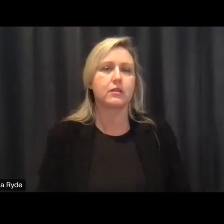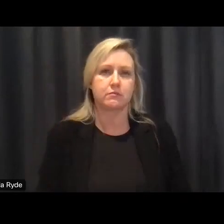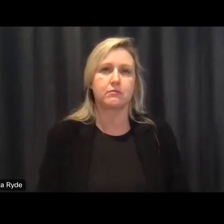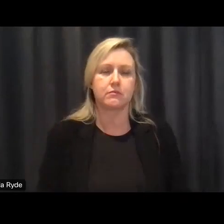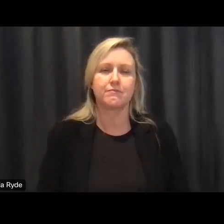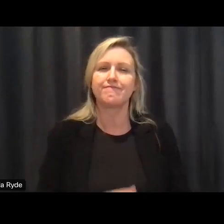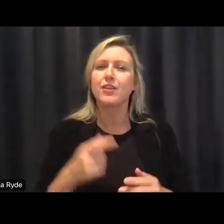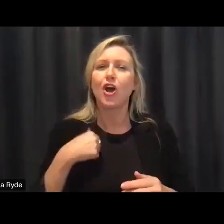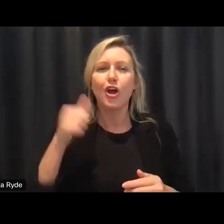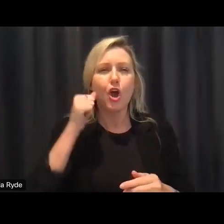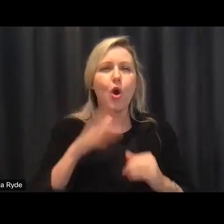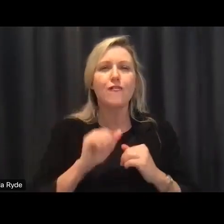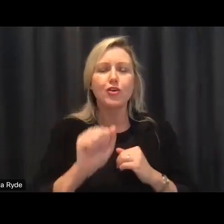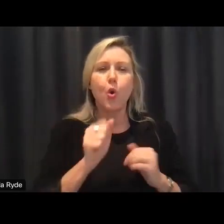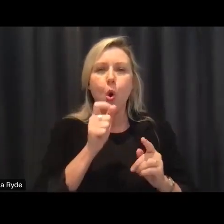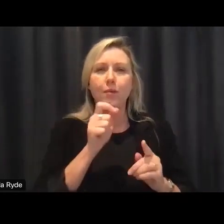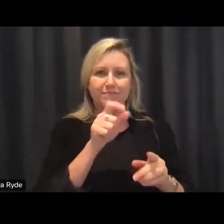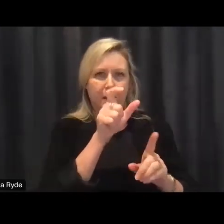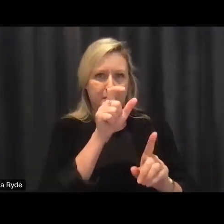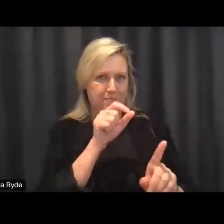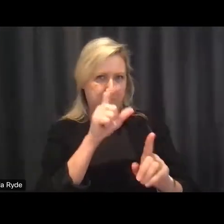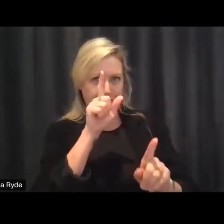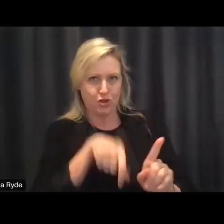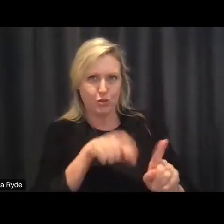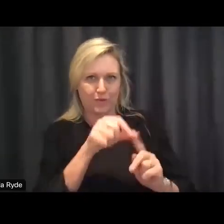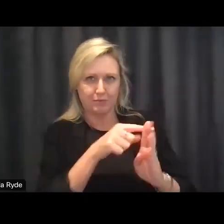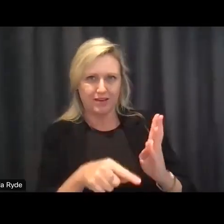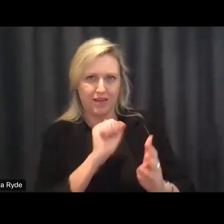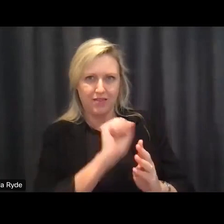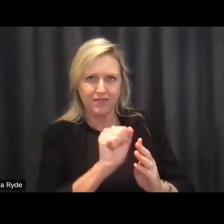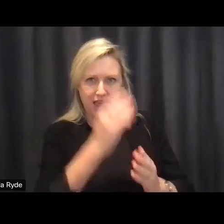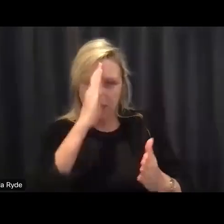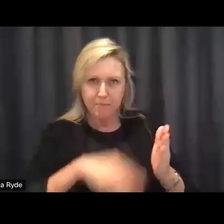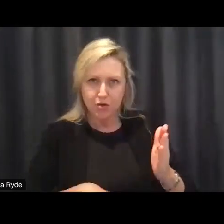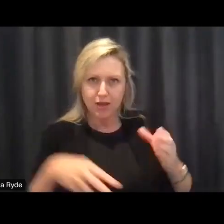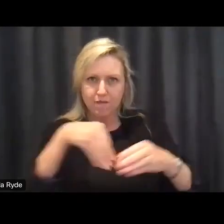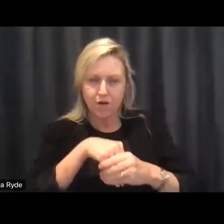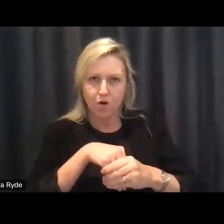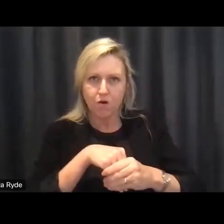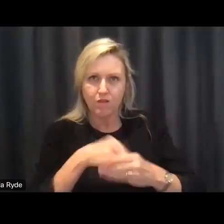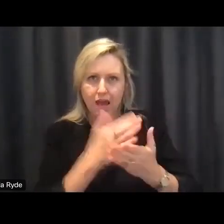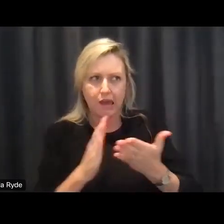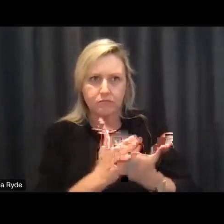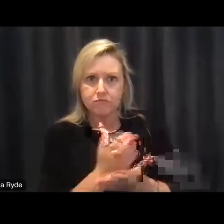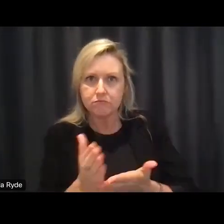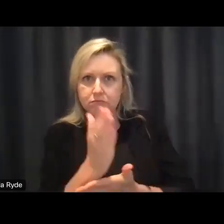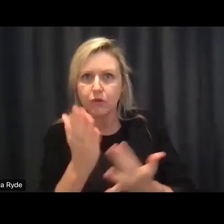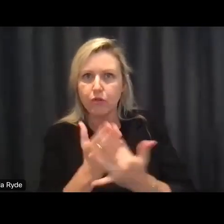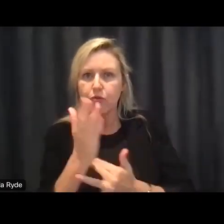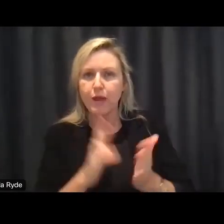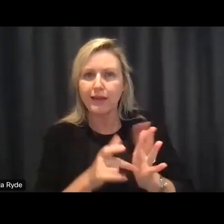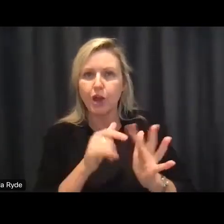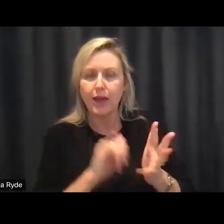the participant journey and how we can move to a more relational relationship relationship between the